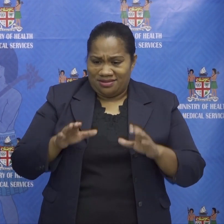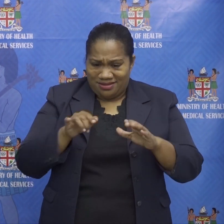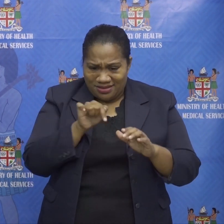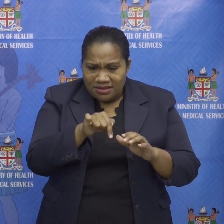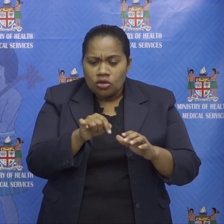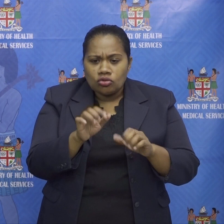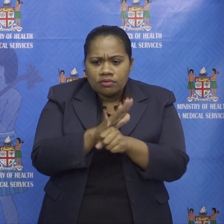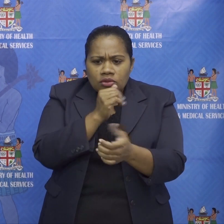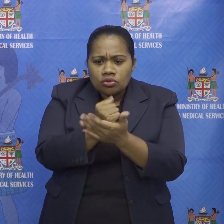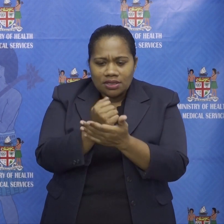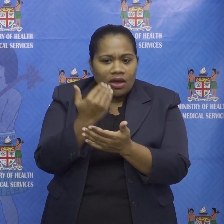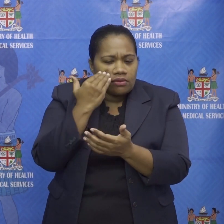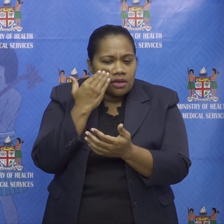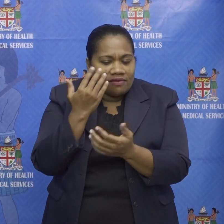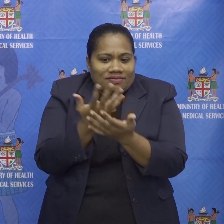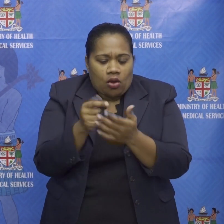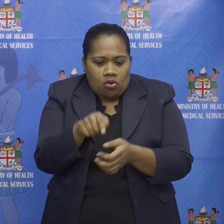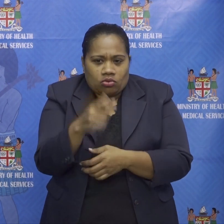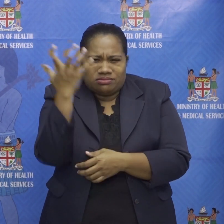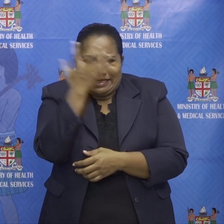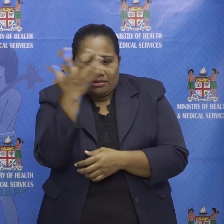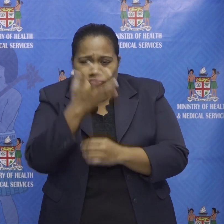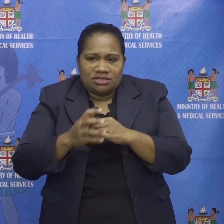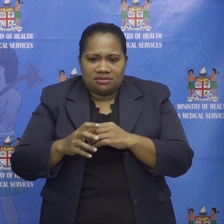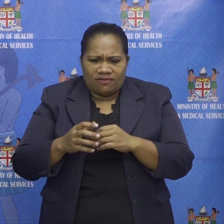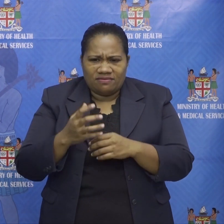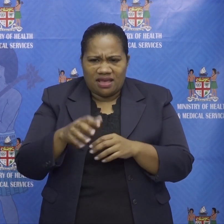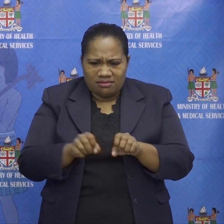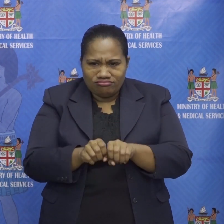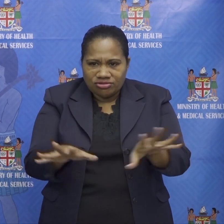how dangerous um this pandemic really is